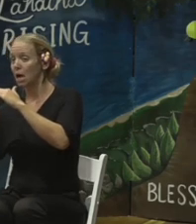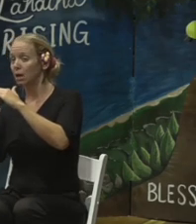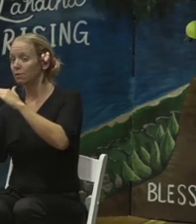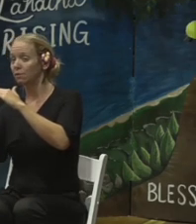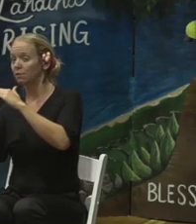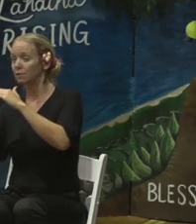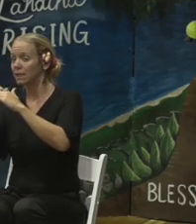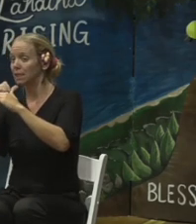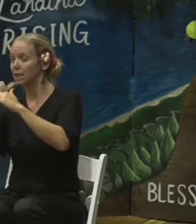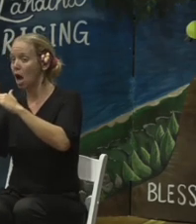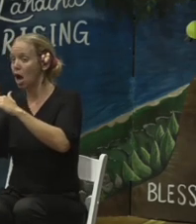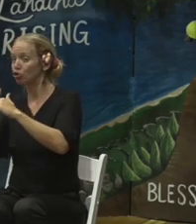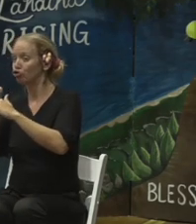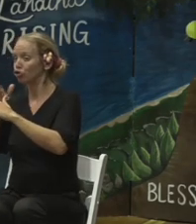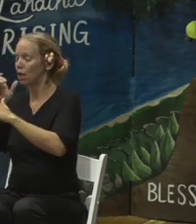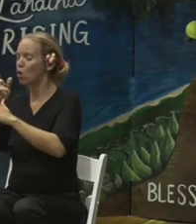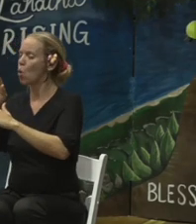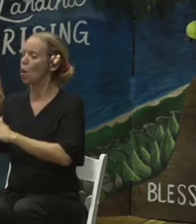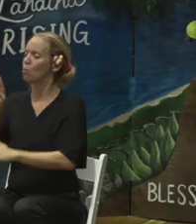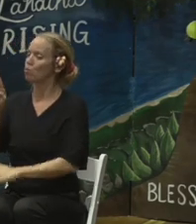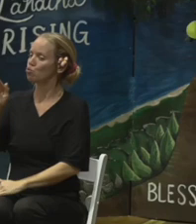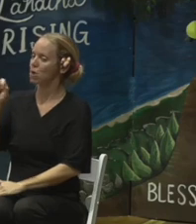or brackish water.